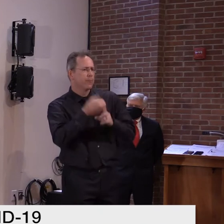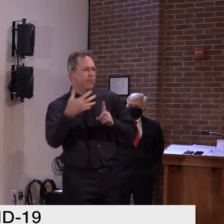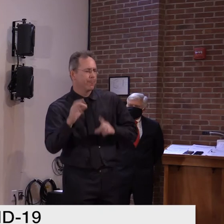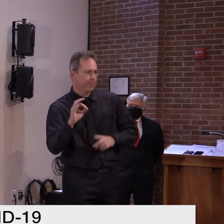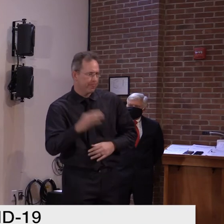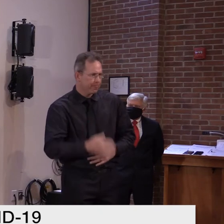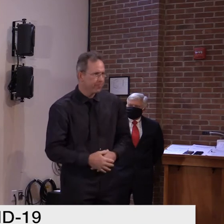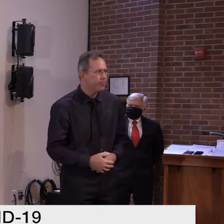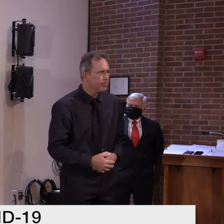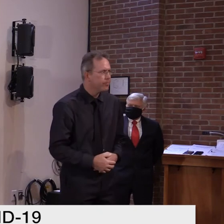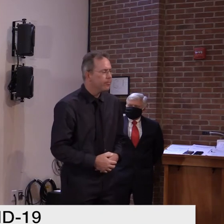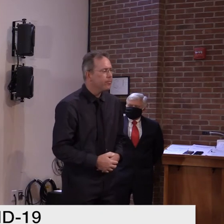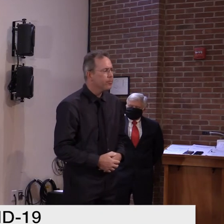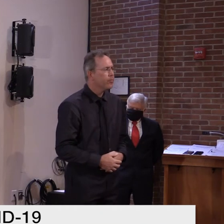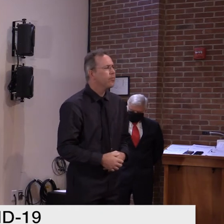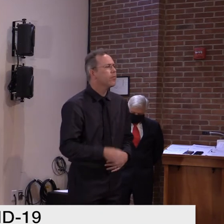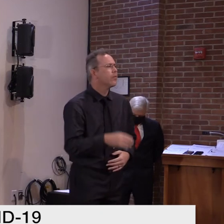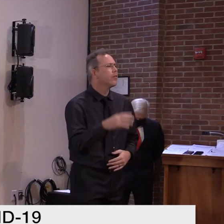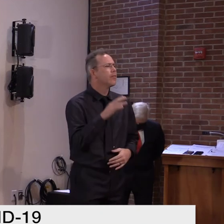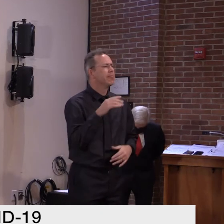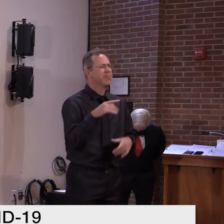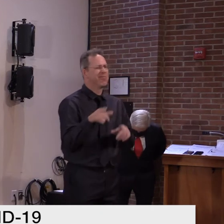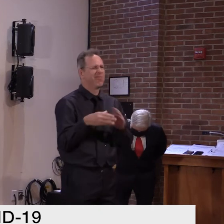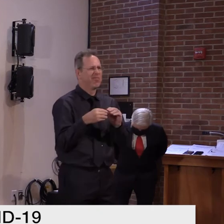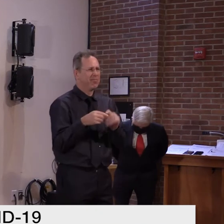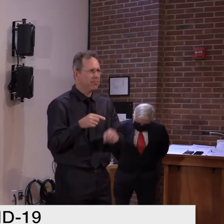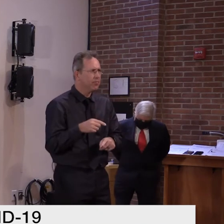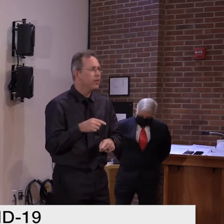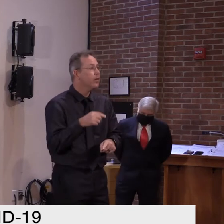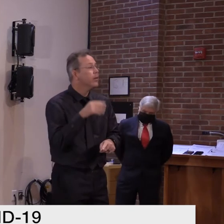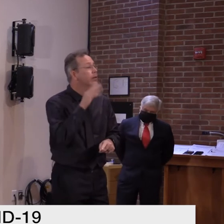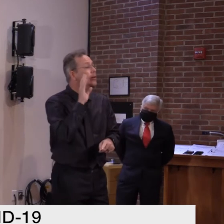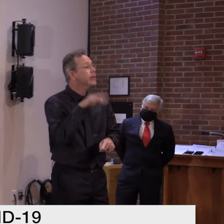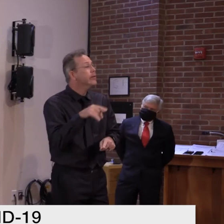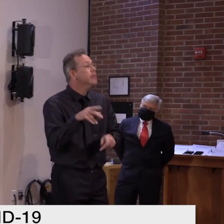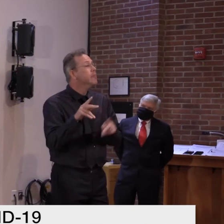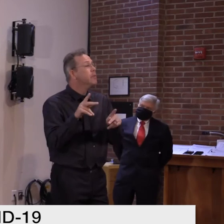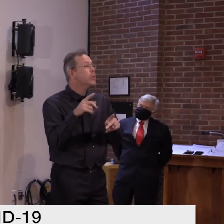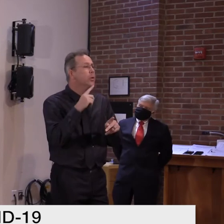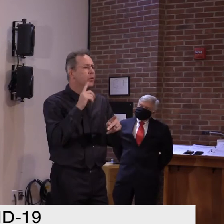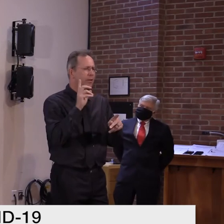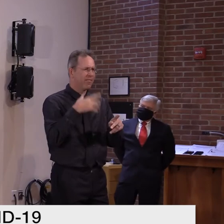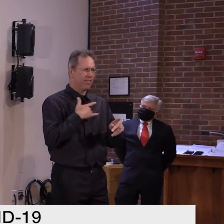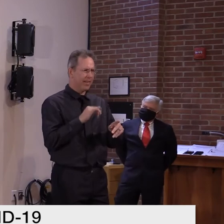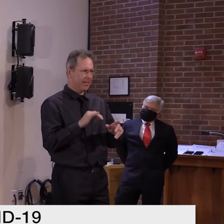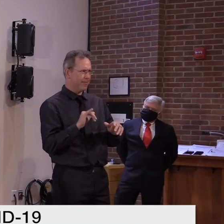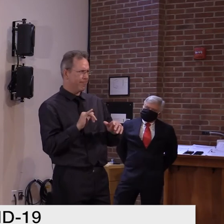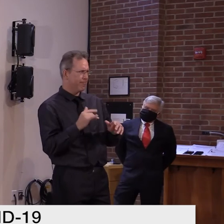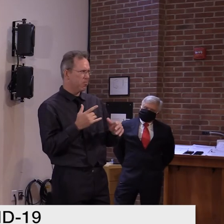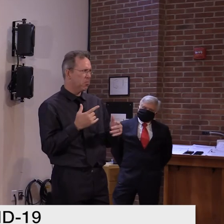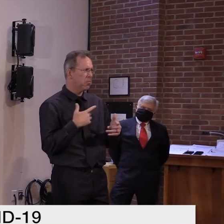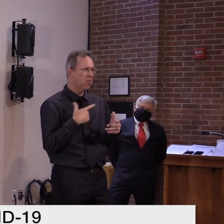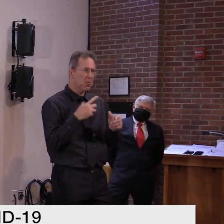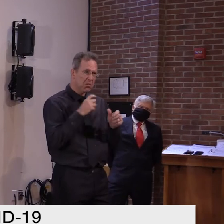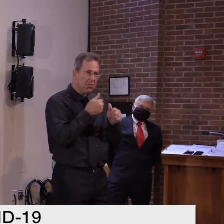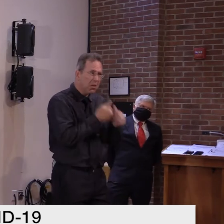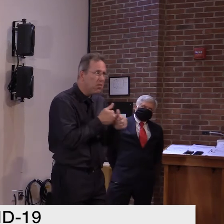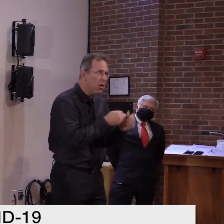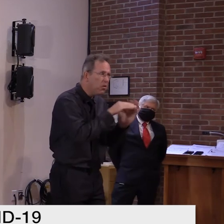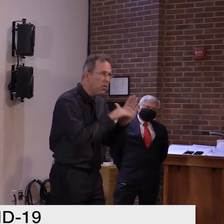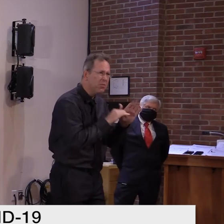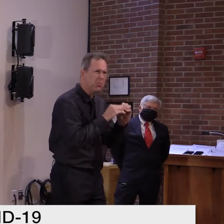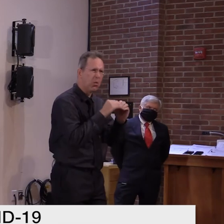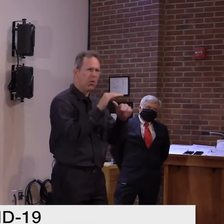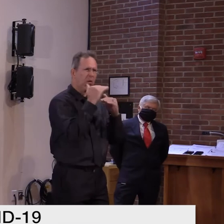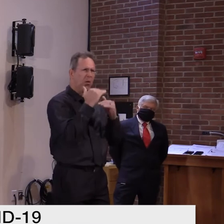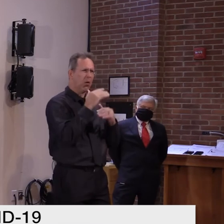today. Um, they're going to say, you know, these new rules are punishing people who are already following the rules, you know, and the people who weren't listening to you to begin